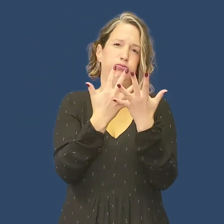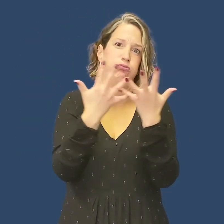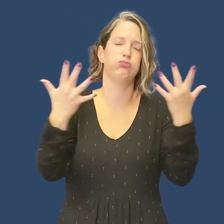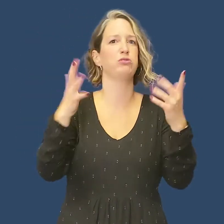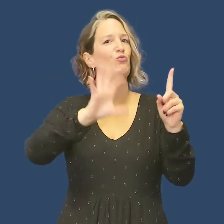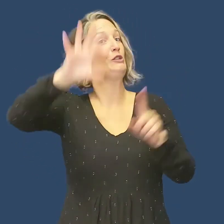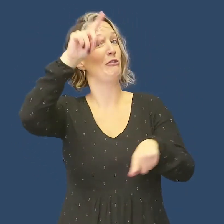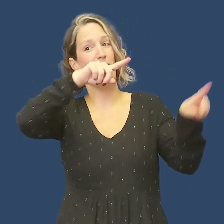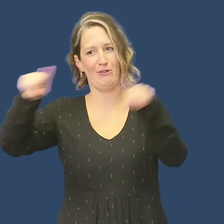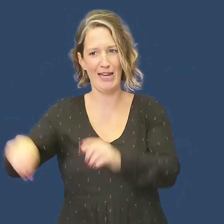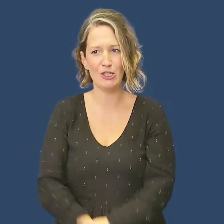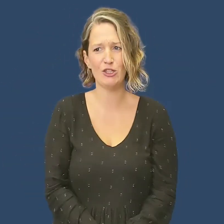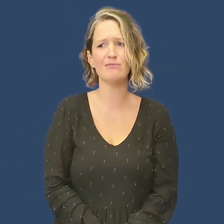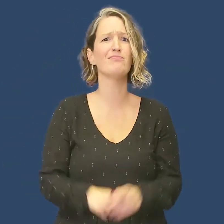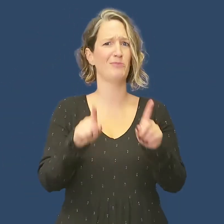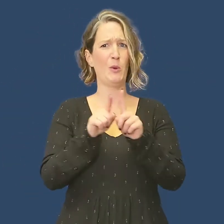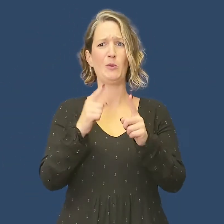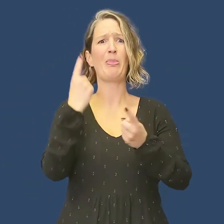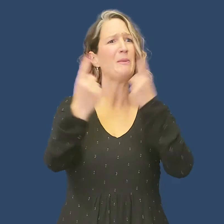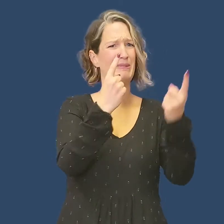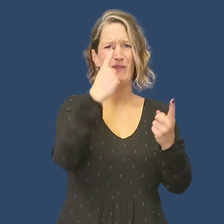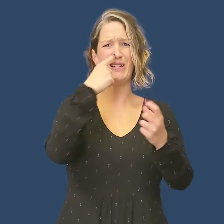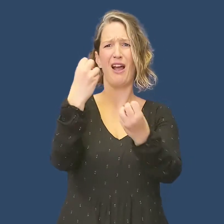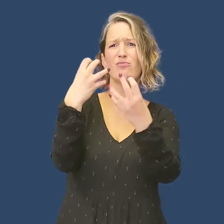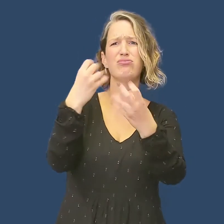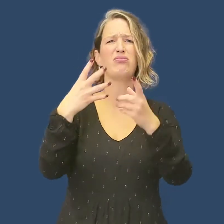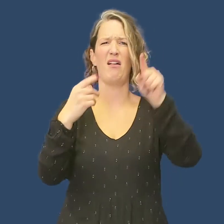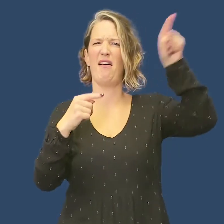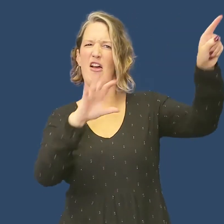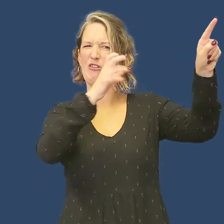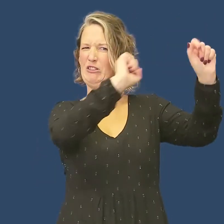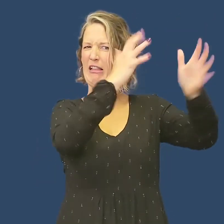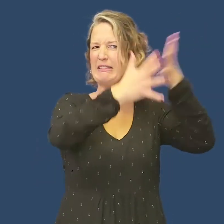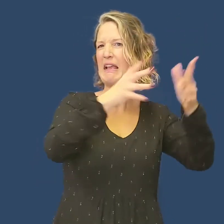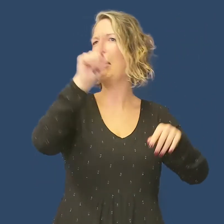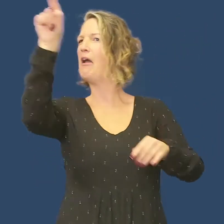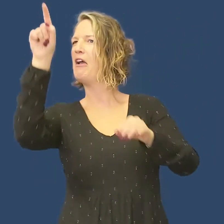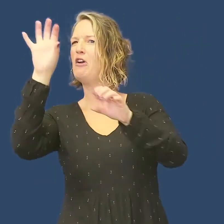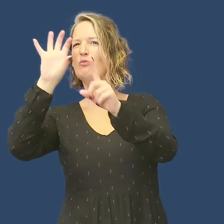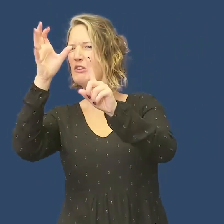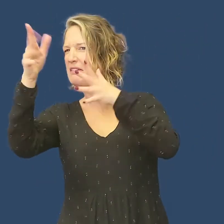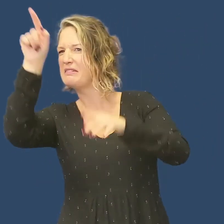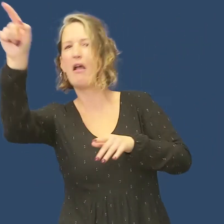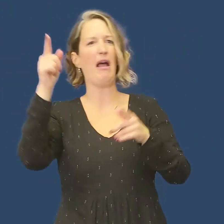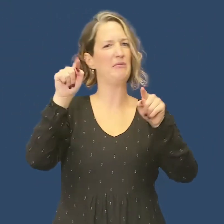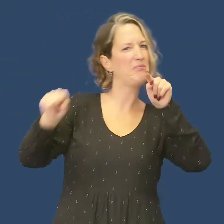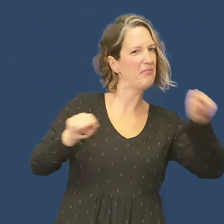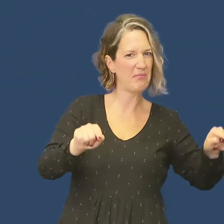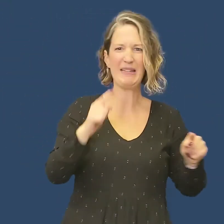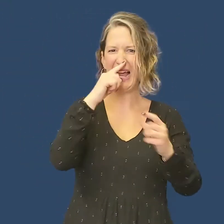country. They were able to give us examples from other regions of the types of signs that they knew were used. We now have a